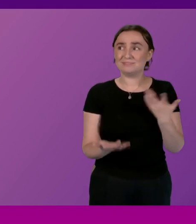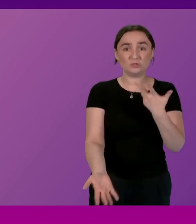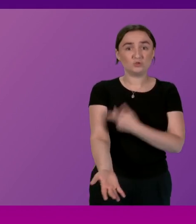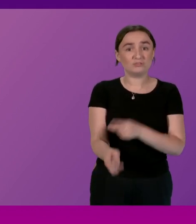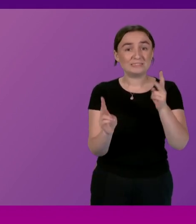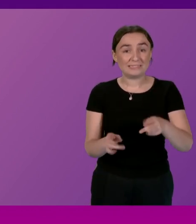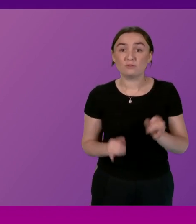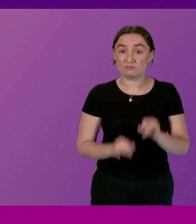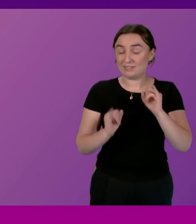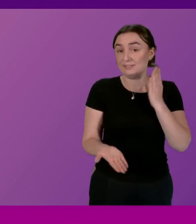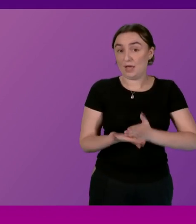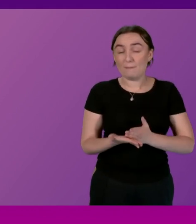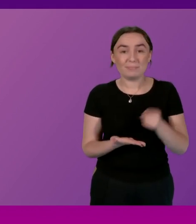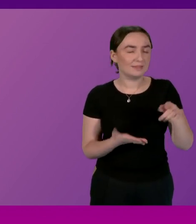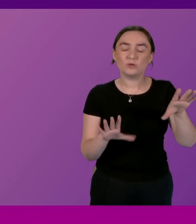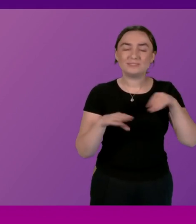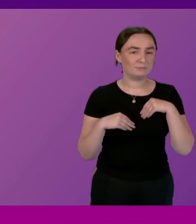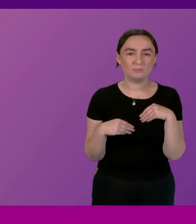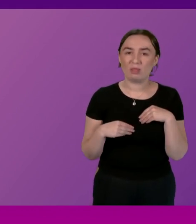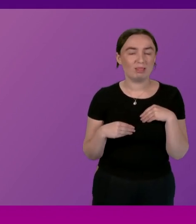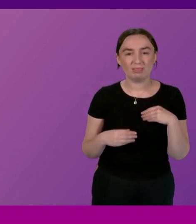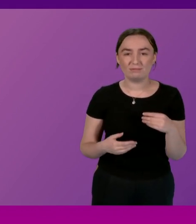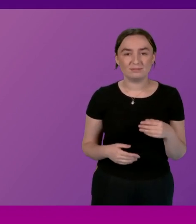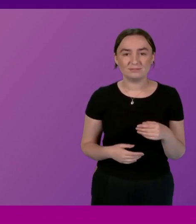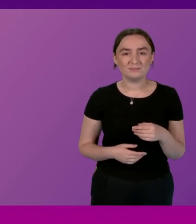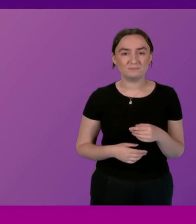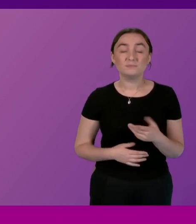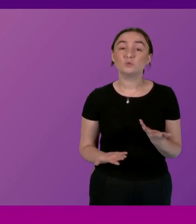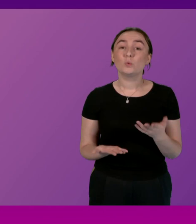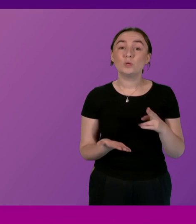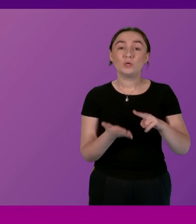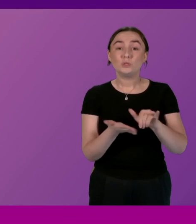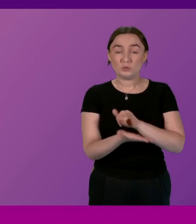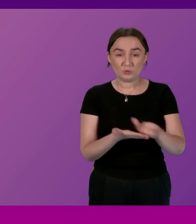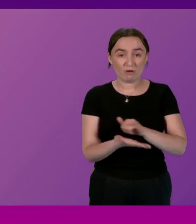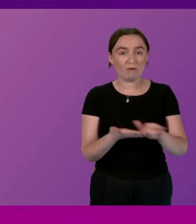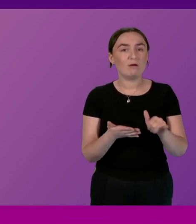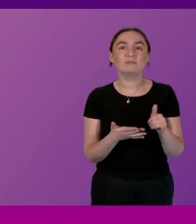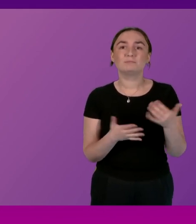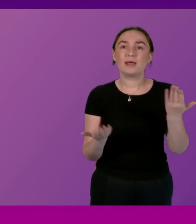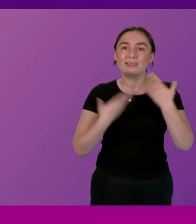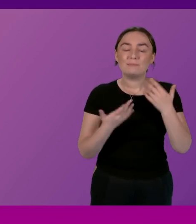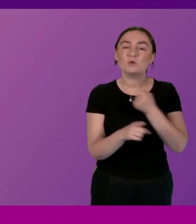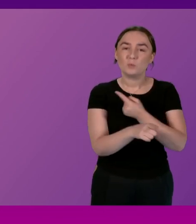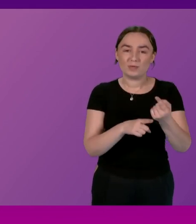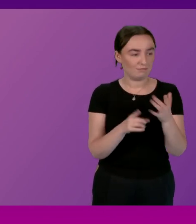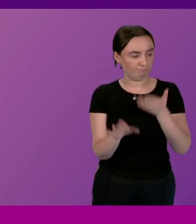while I was in New York primarily for Climate Week I did take some time to speak to